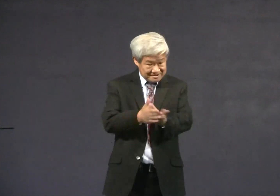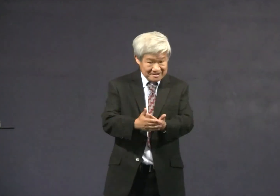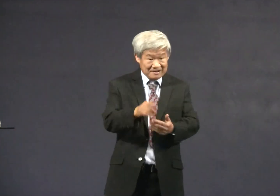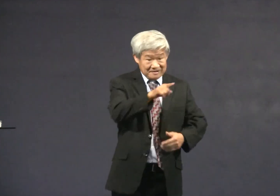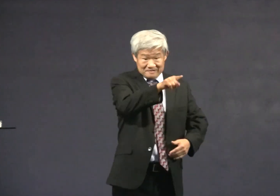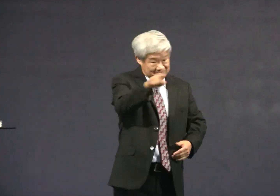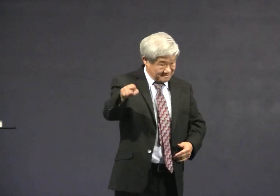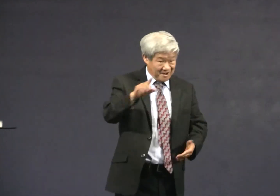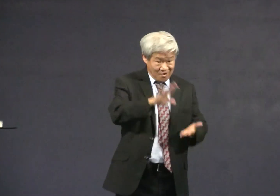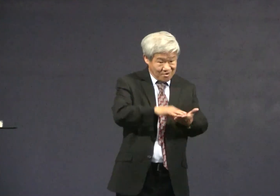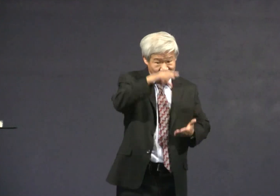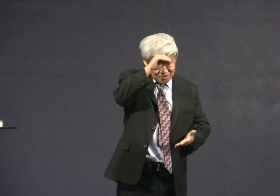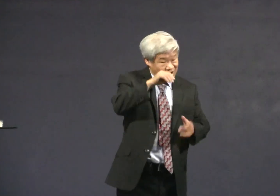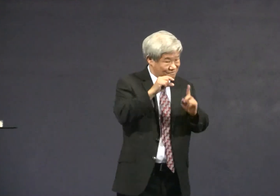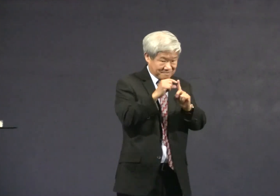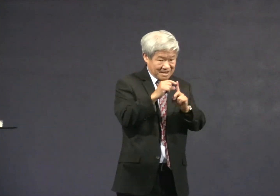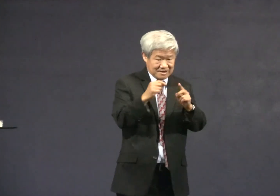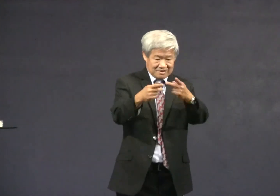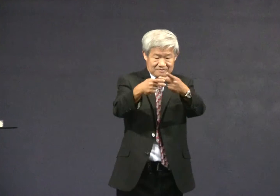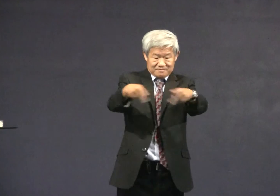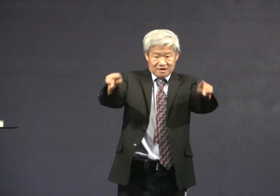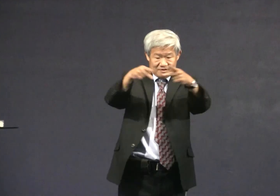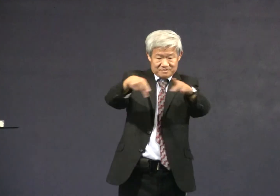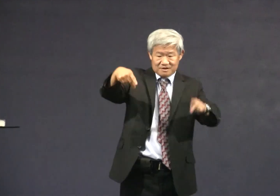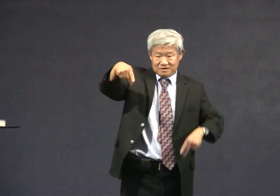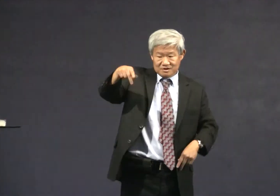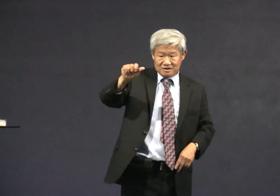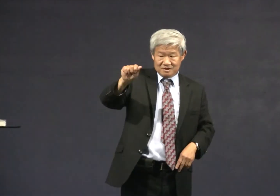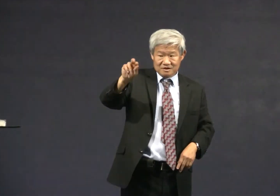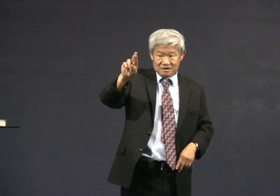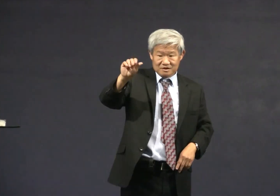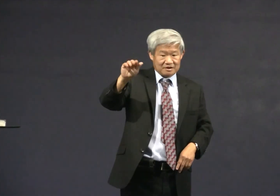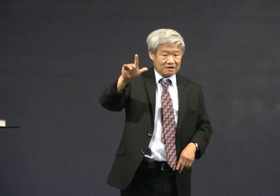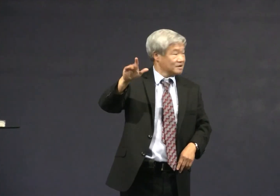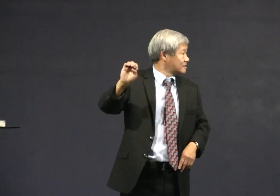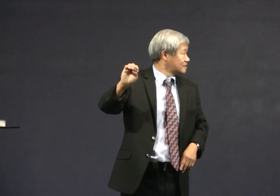and this is good you can learn about parables